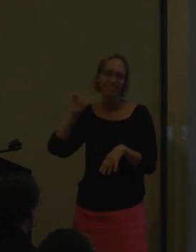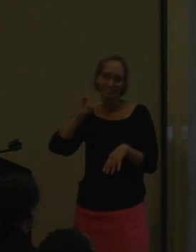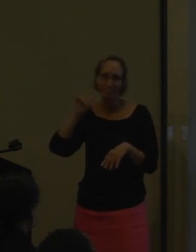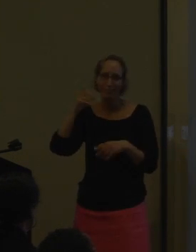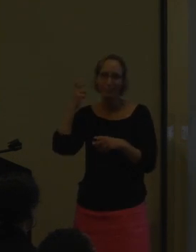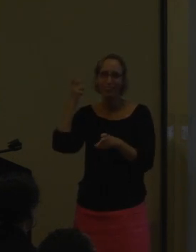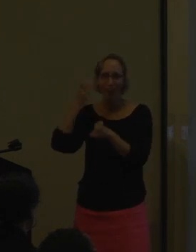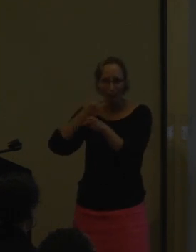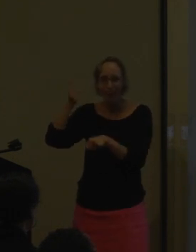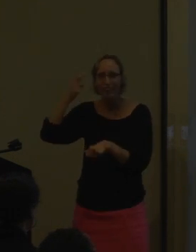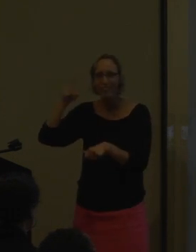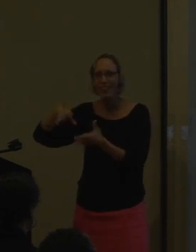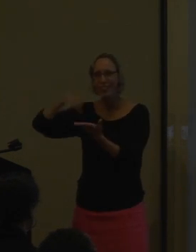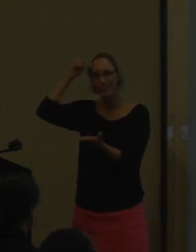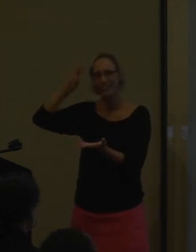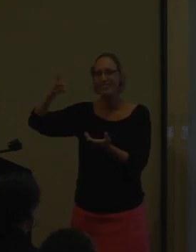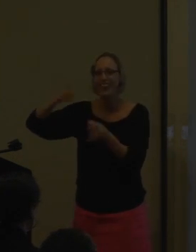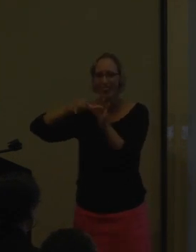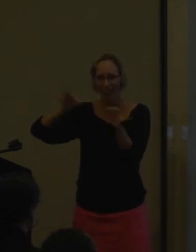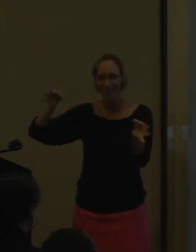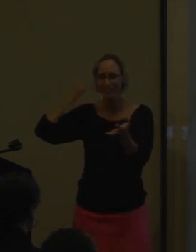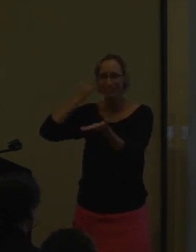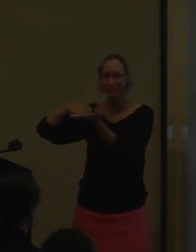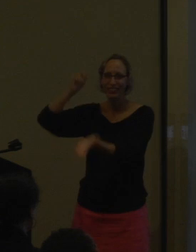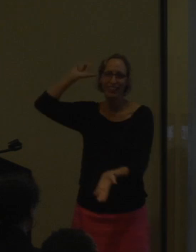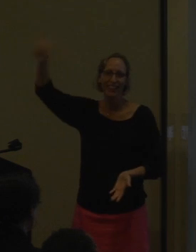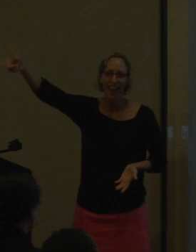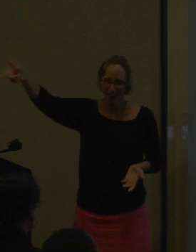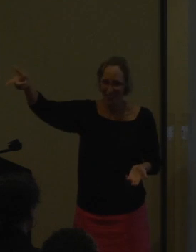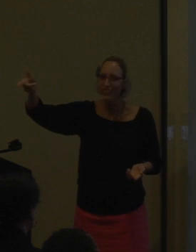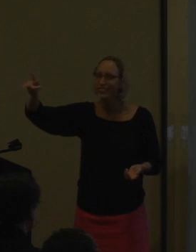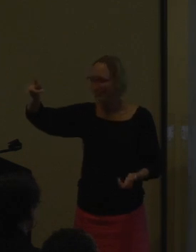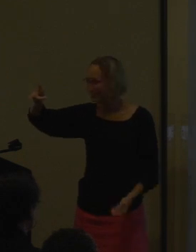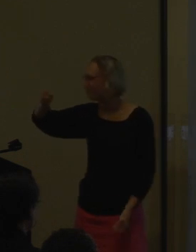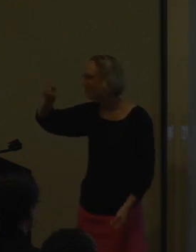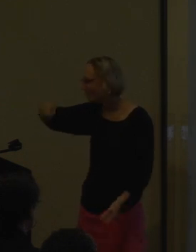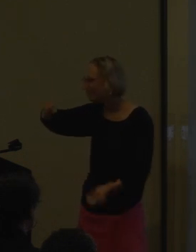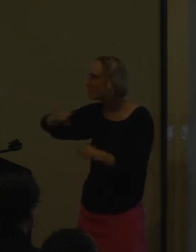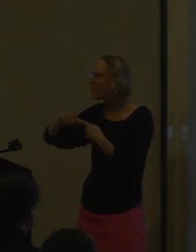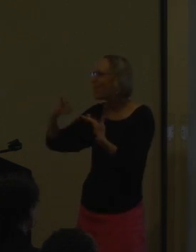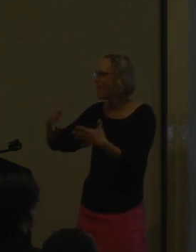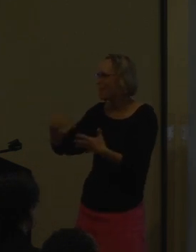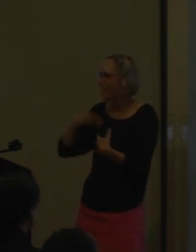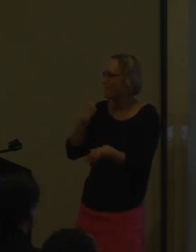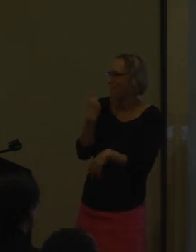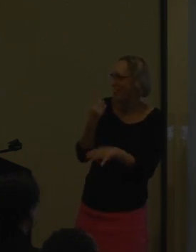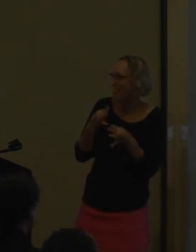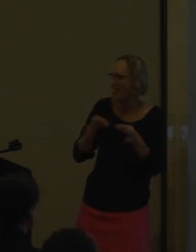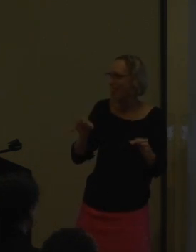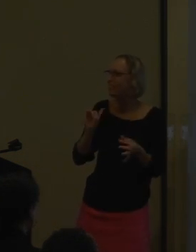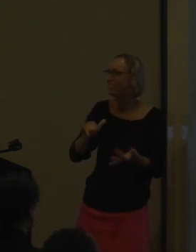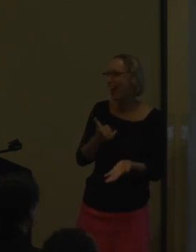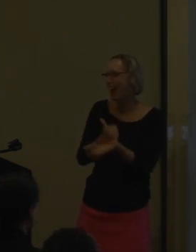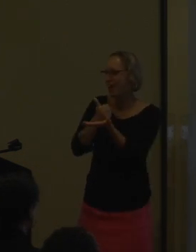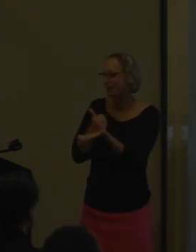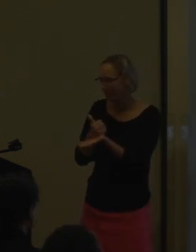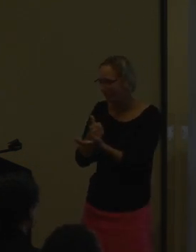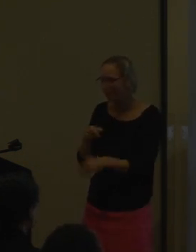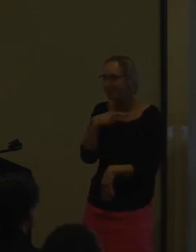And it's the same with bilingual people or bilingual speakers, you know, especially if they learn a language later in life. They have that one language